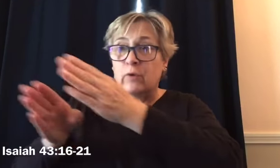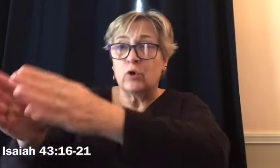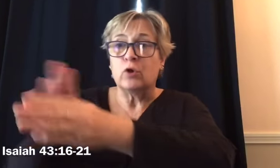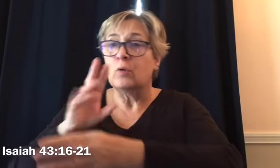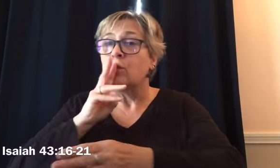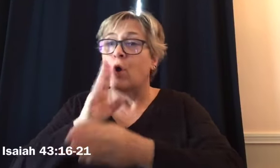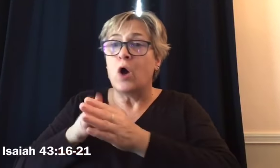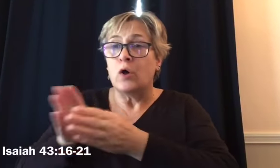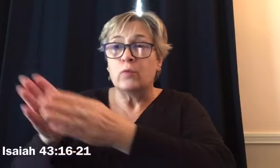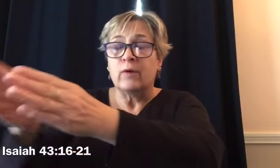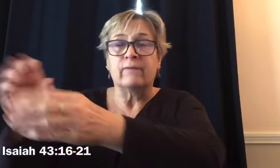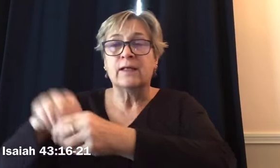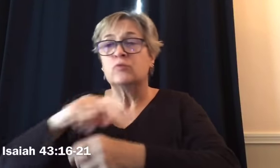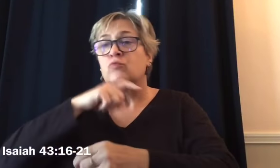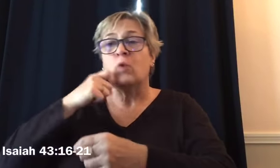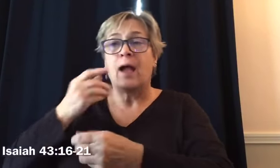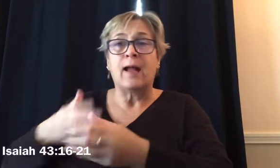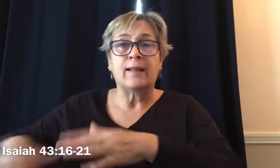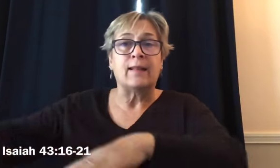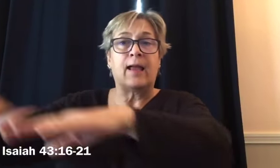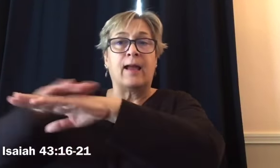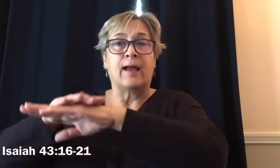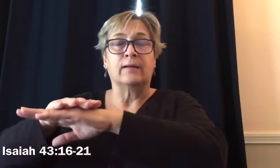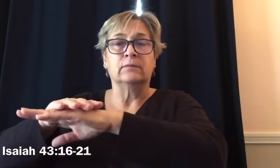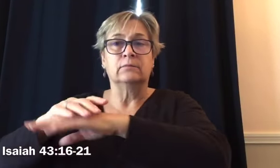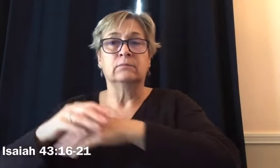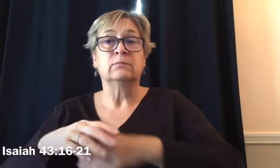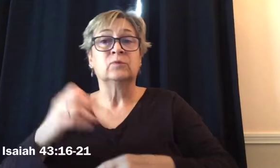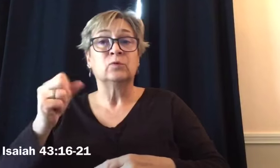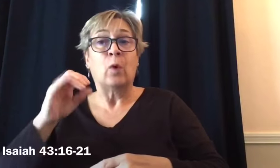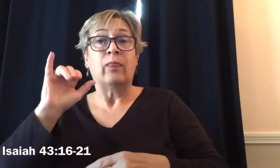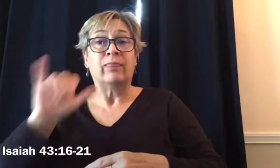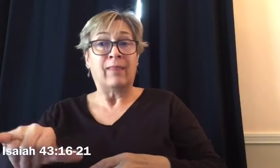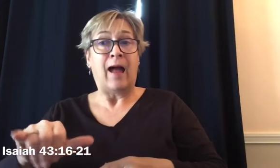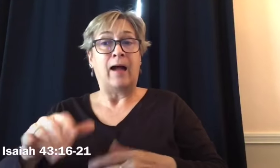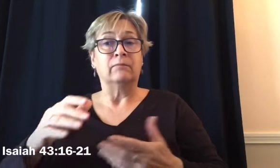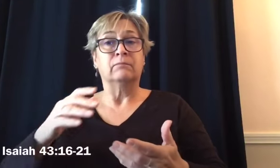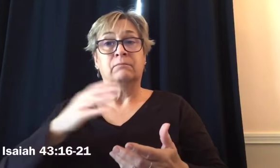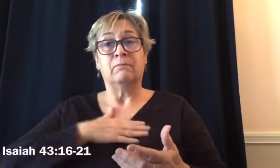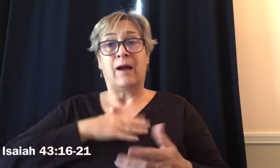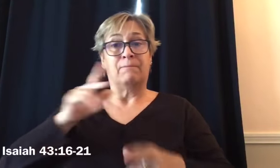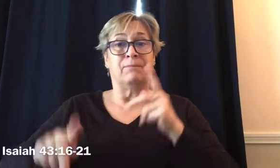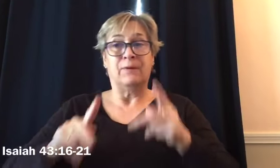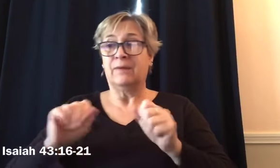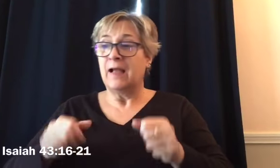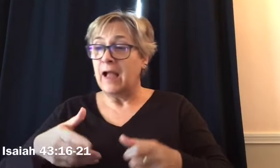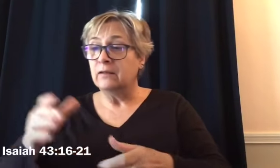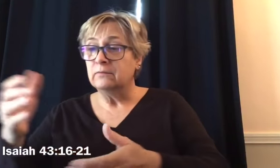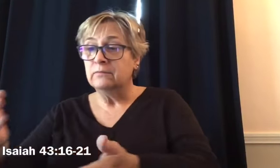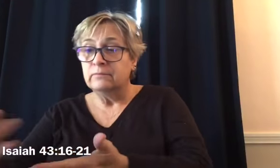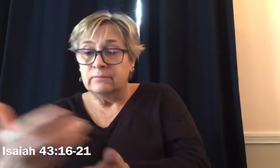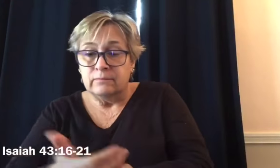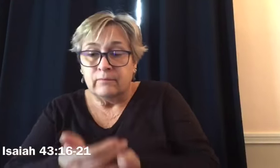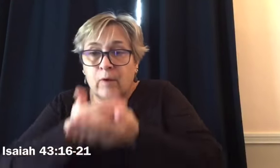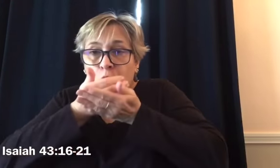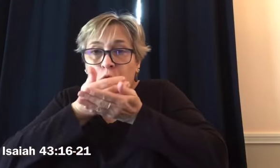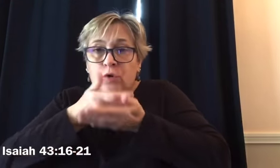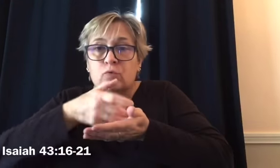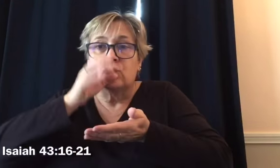wasteland for my chosen people to drink. The people who I formed